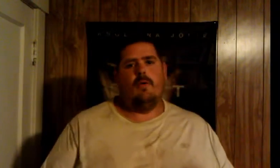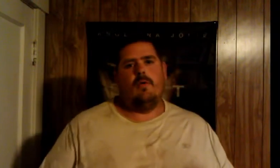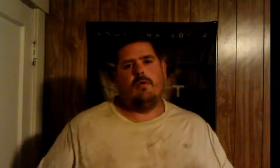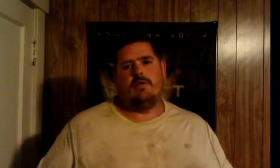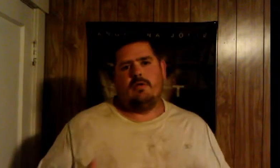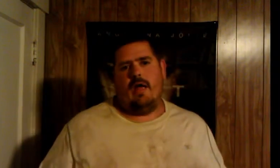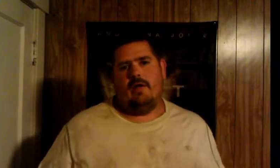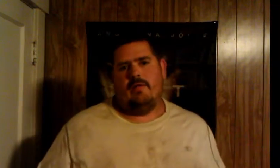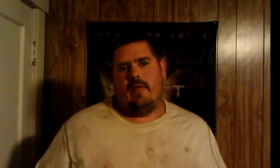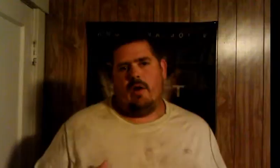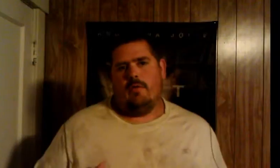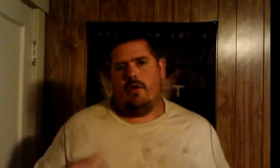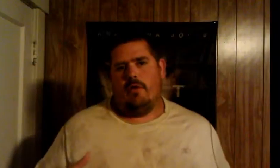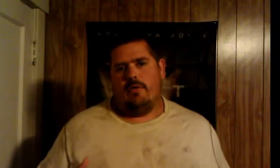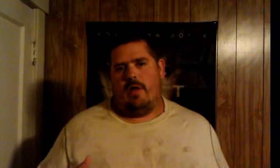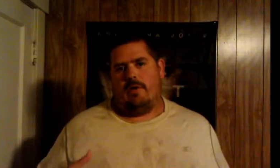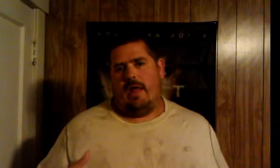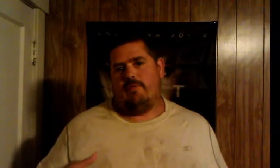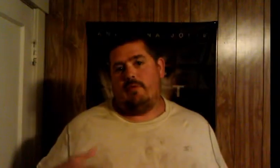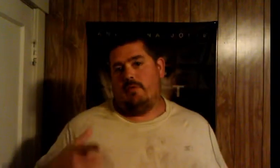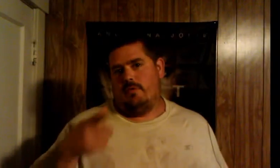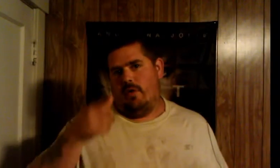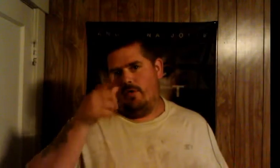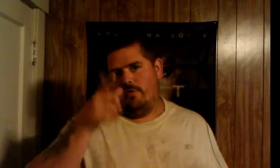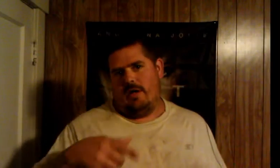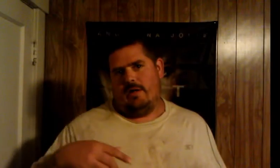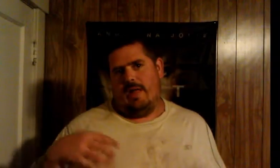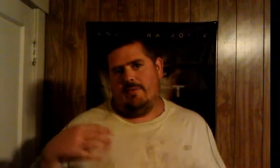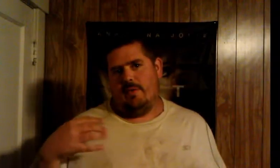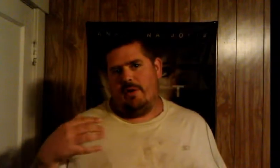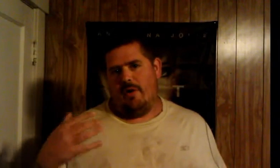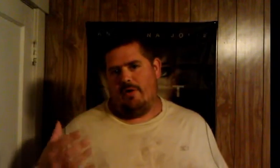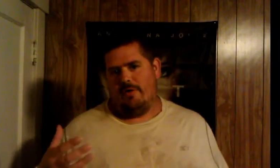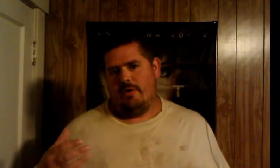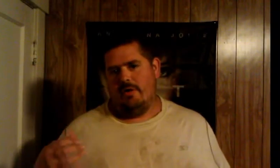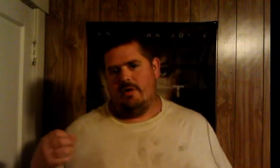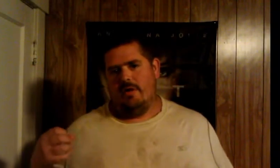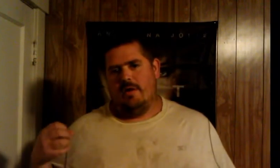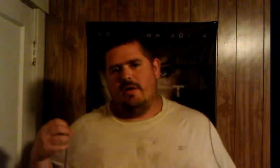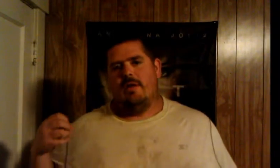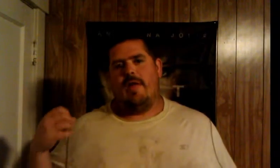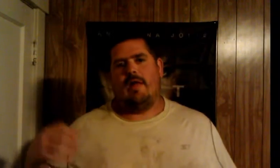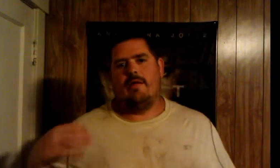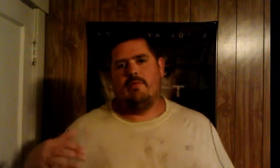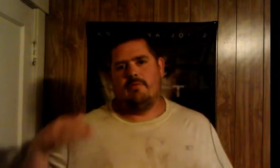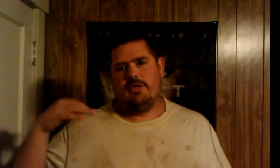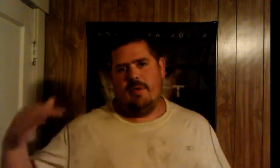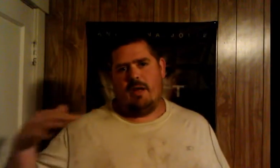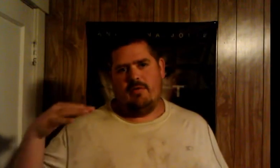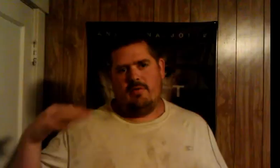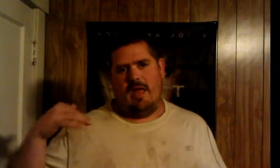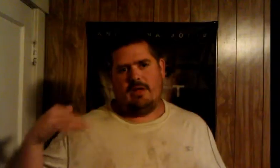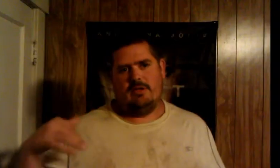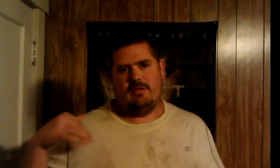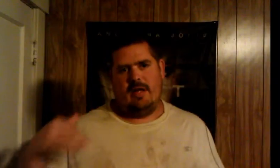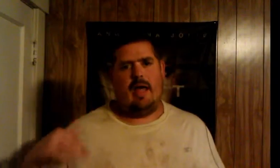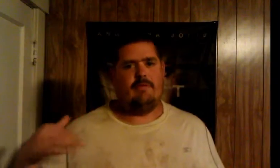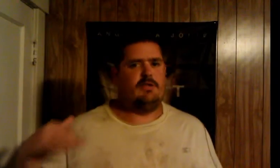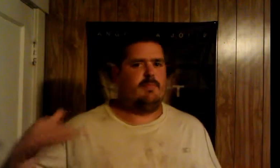and all or is it that they don't earn they don't they haven't or you just saying that they haven't quite earned that level of respect